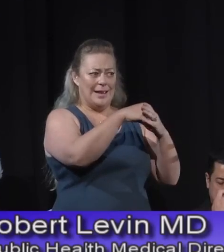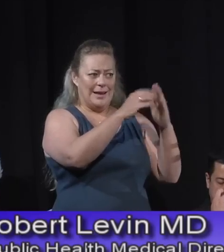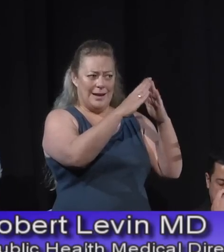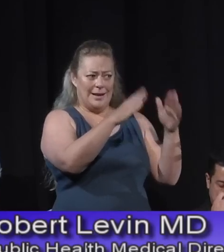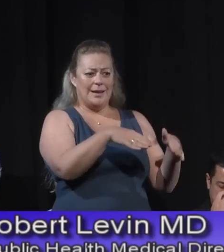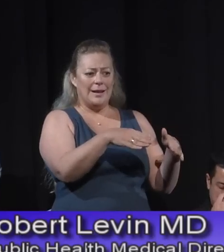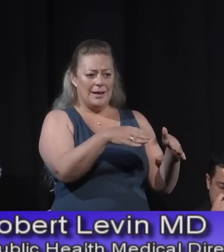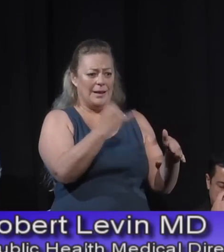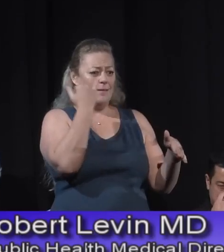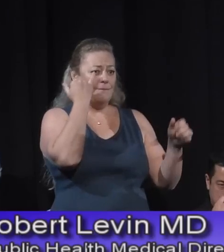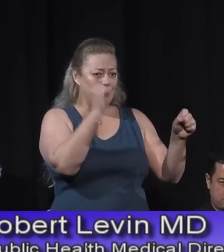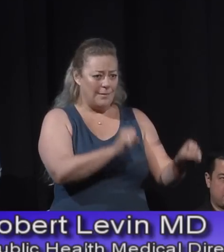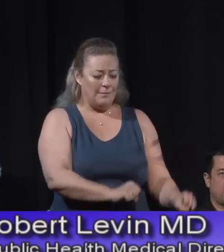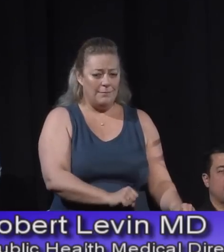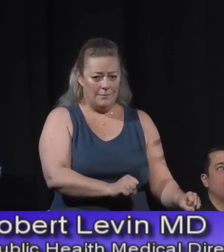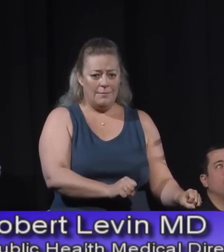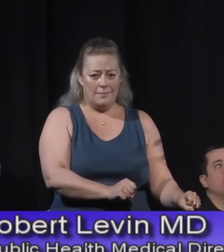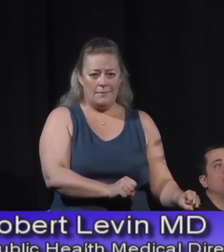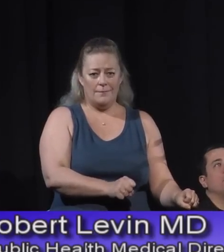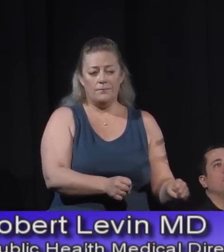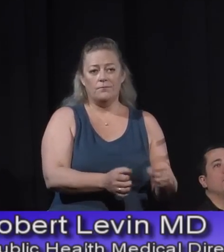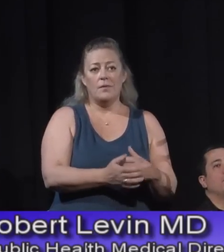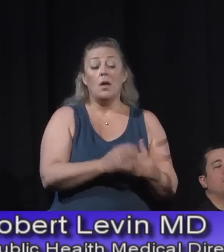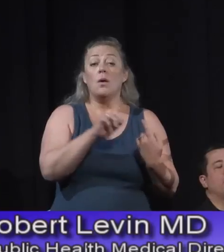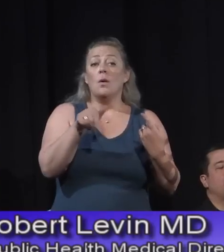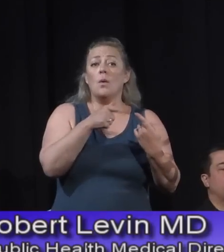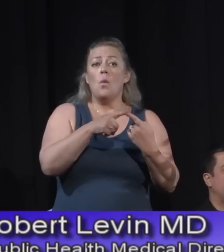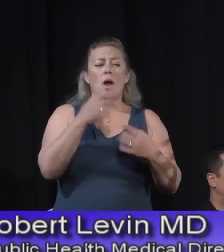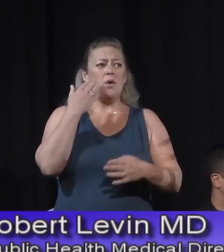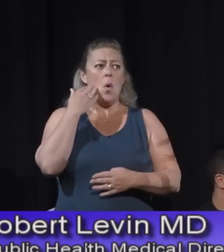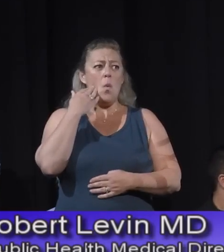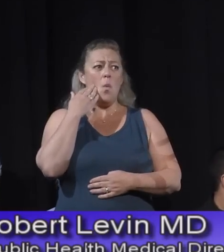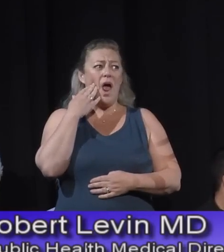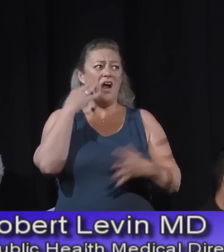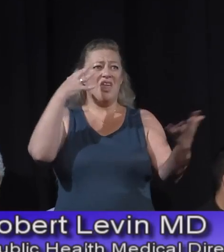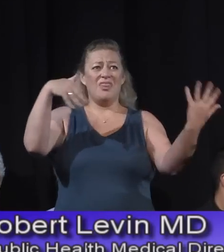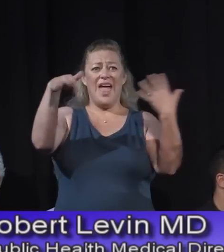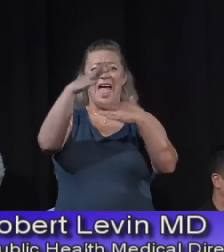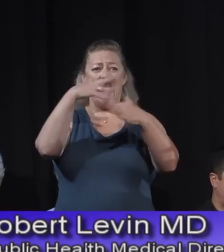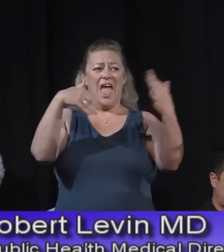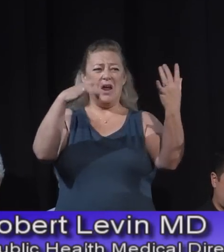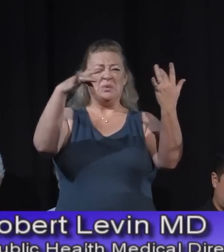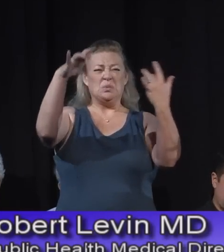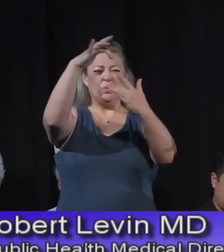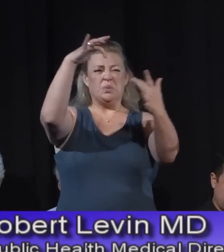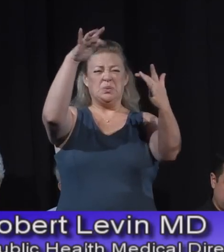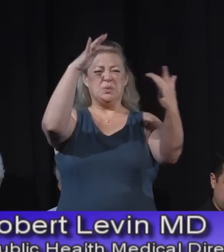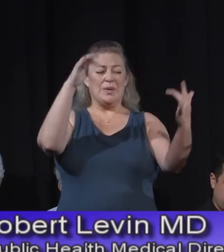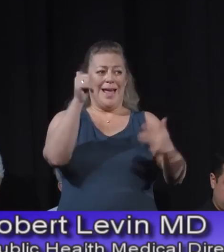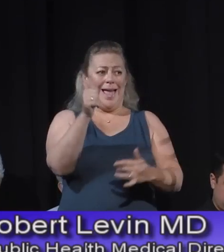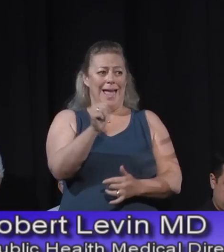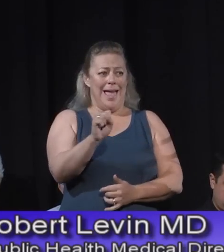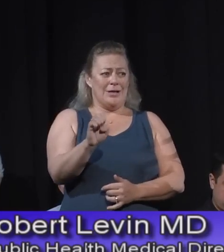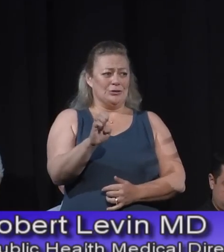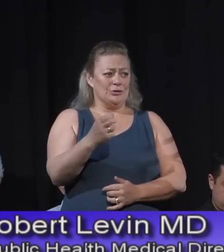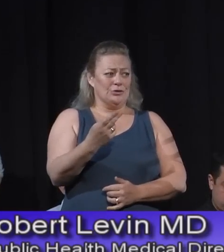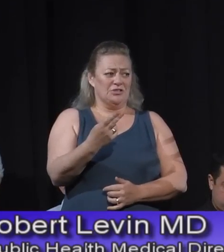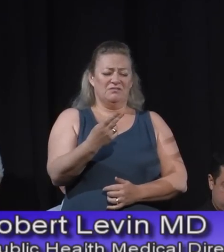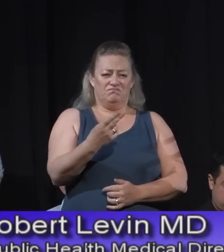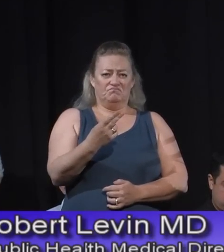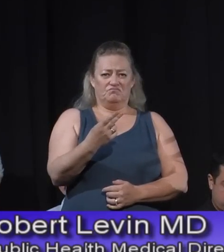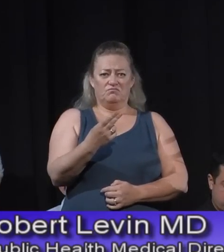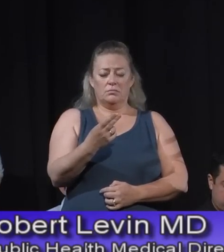directed towards when you're aware that the air has smoke or ash in it. If possible,